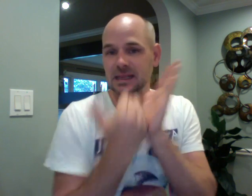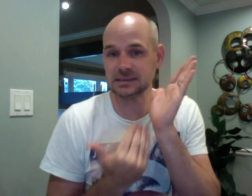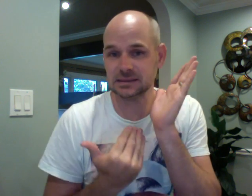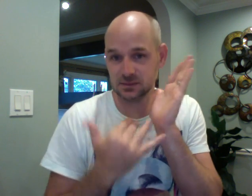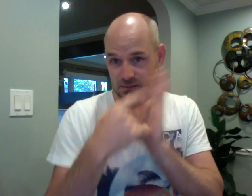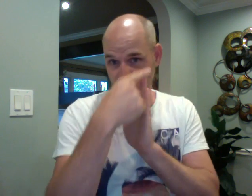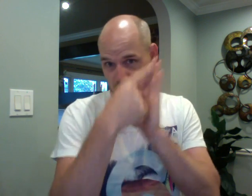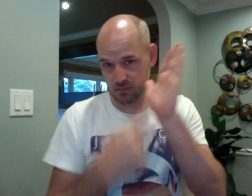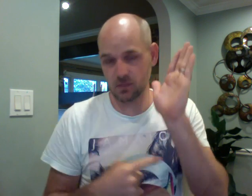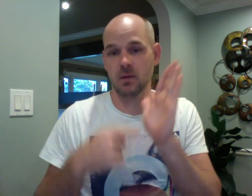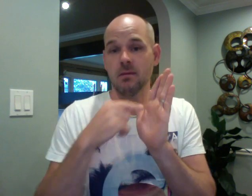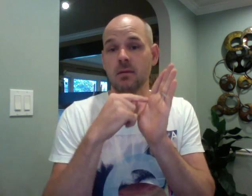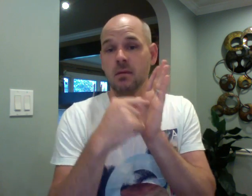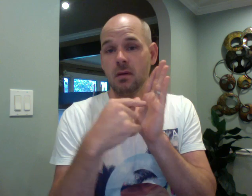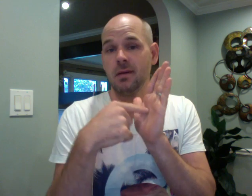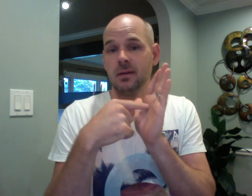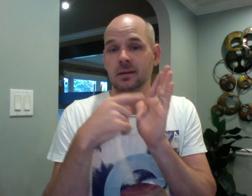You can't You can't get it.